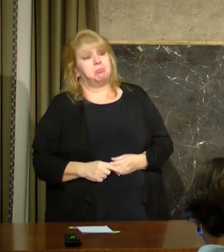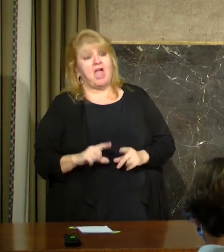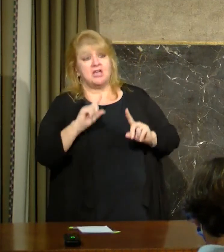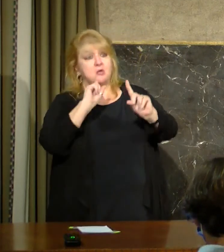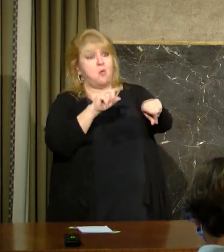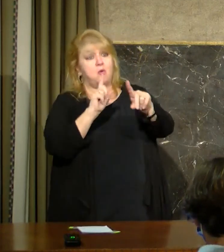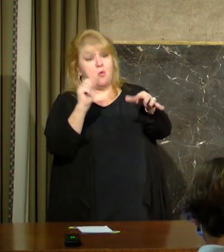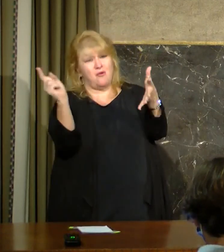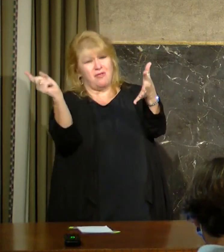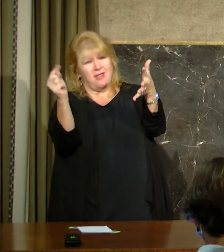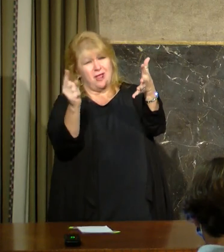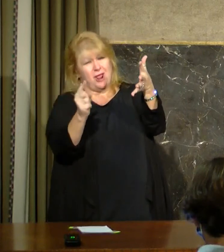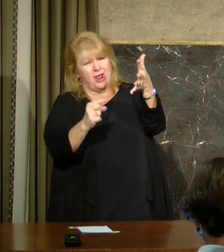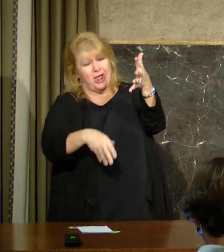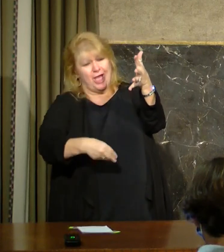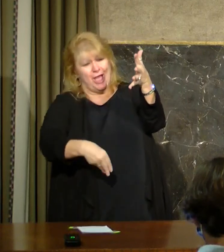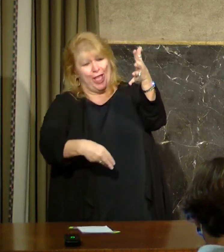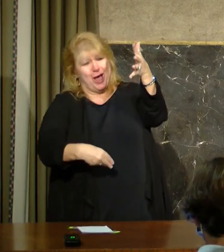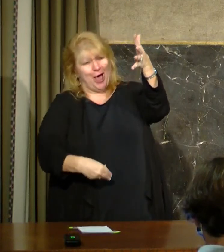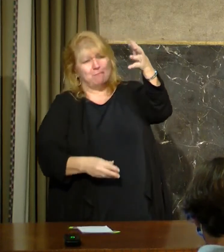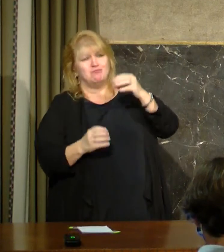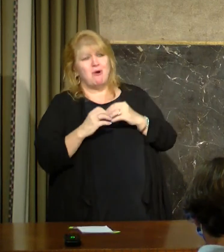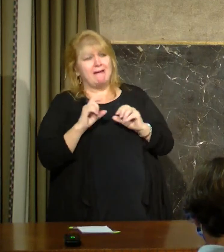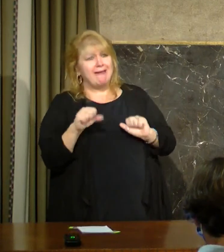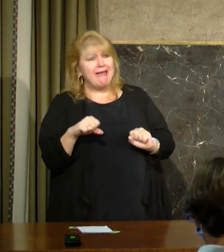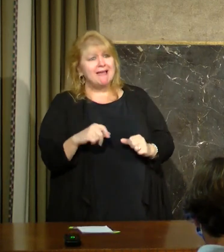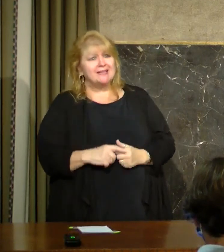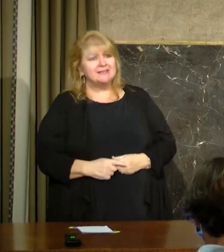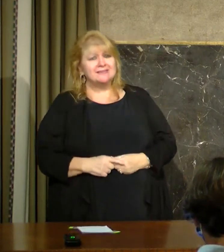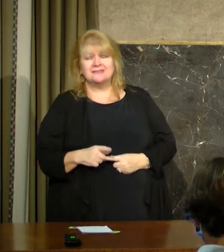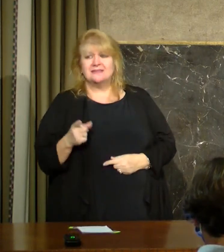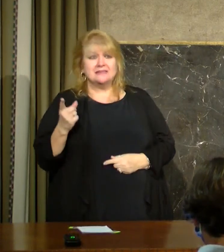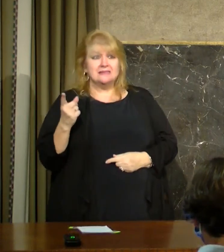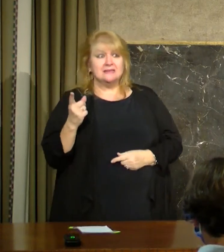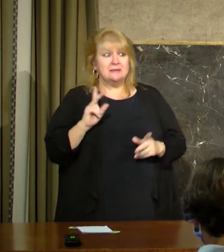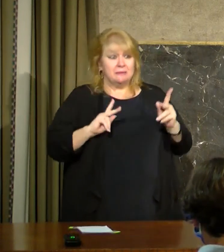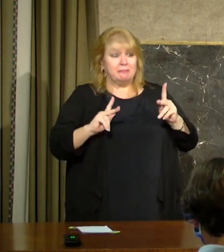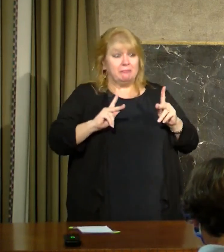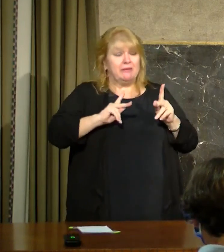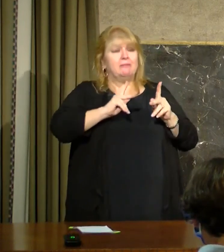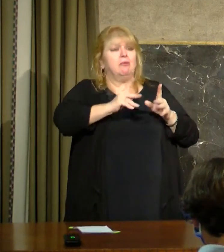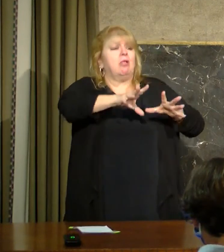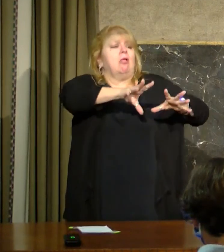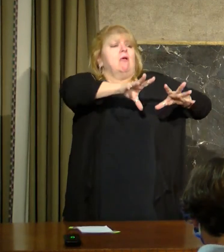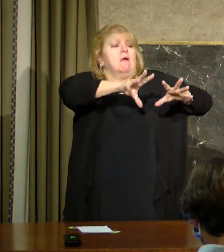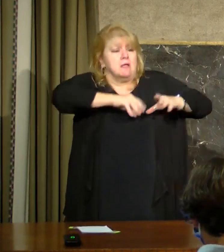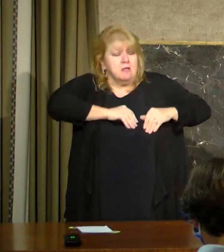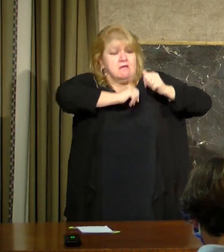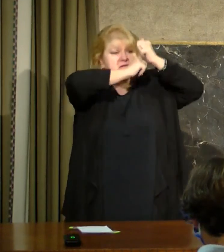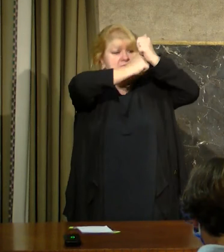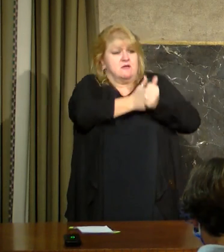And this is the dilemma for me as governor right now. The status quo is unacceptable.